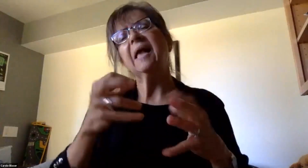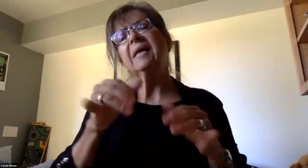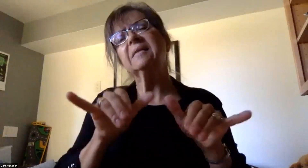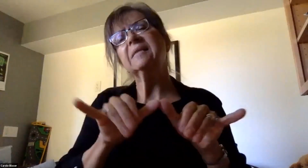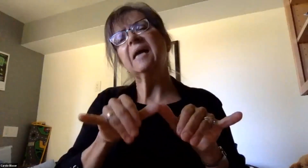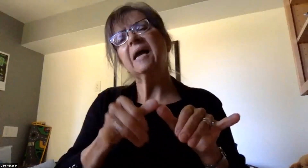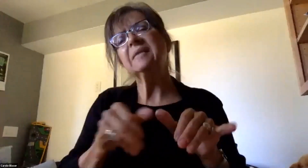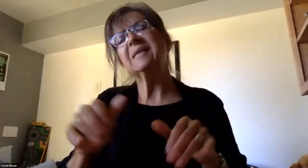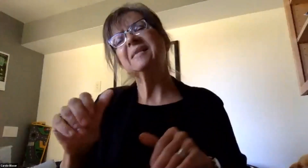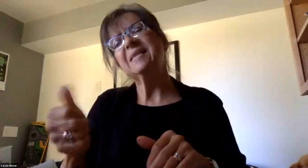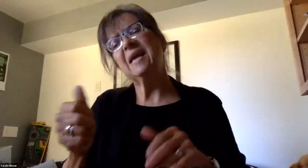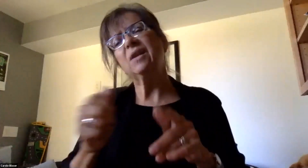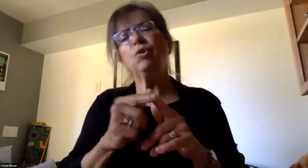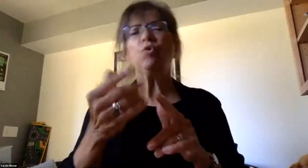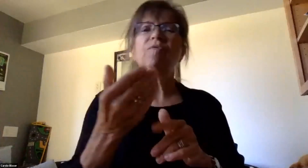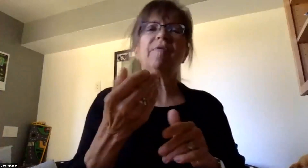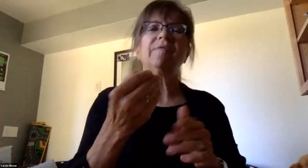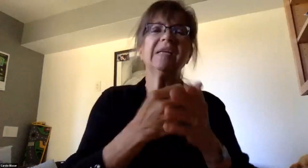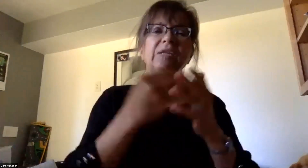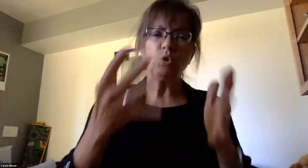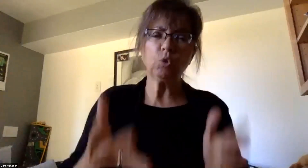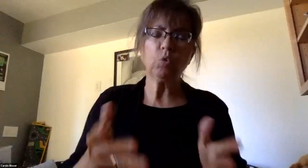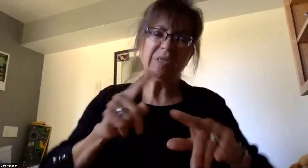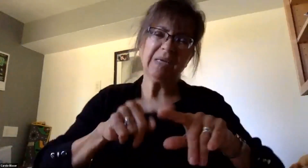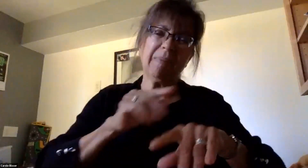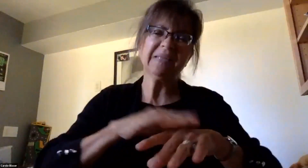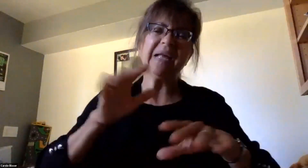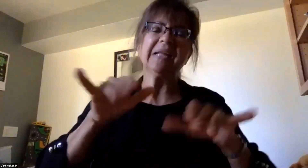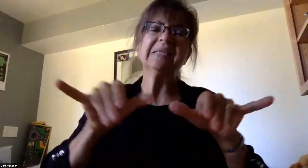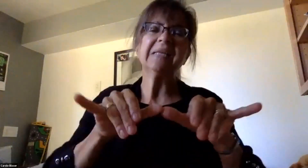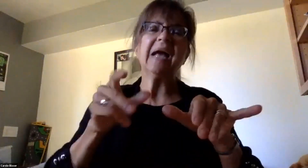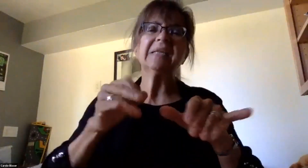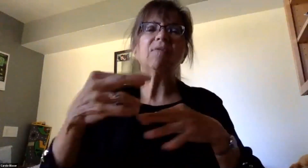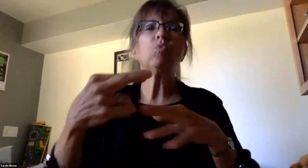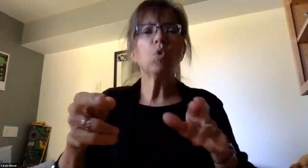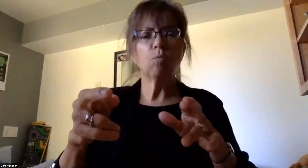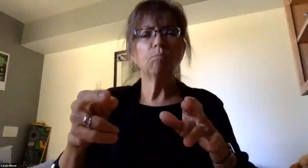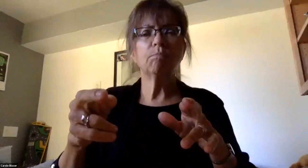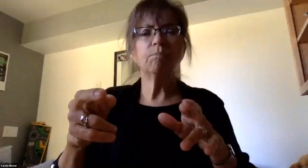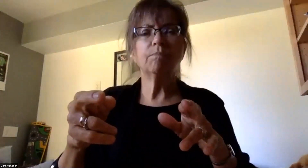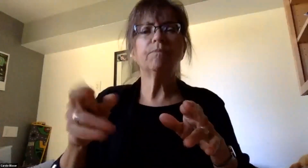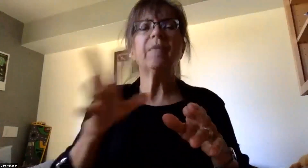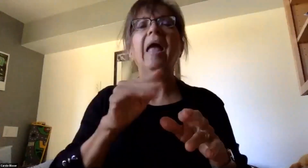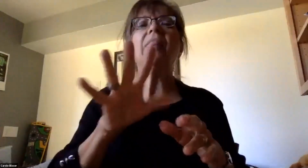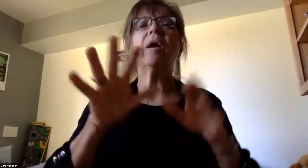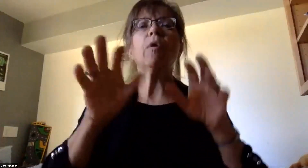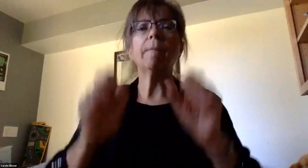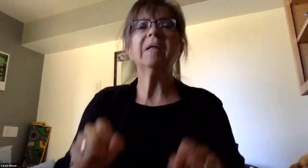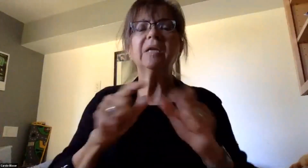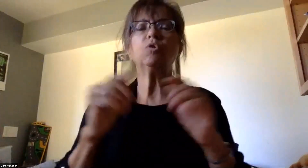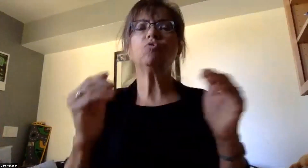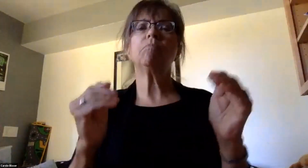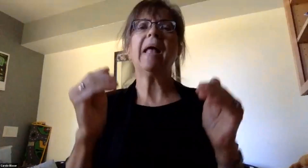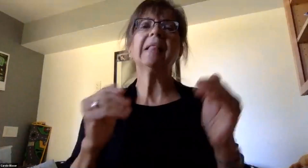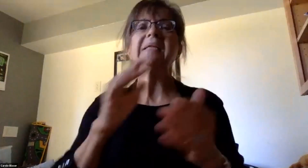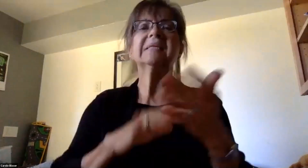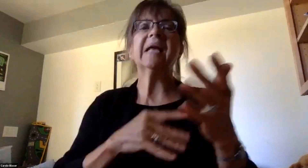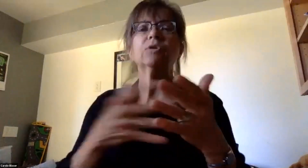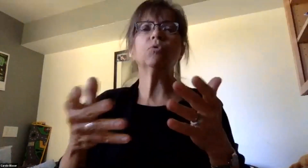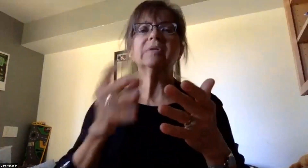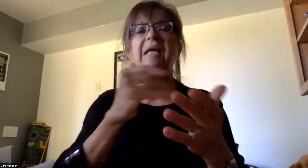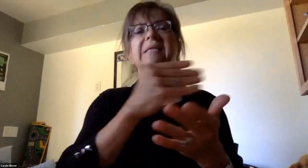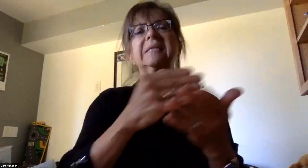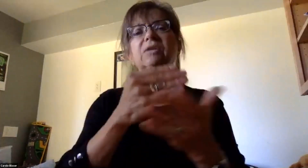15 students. This depends on the size of the room, and our ability to balance schedules and sections.